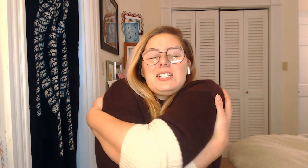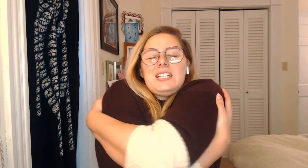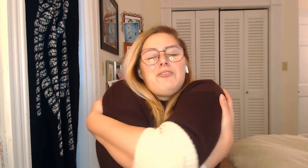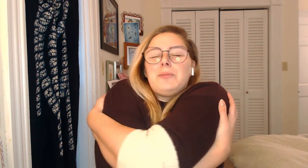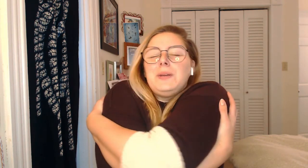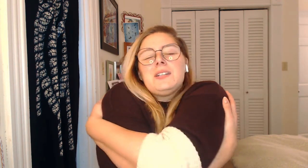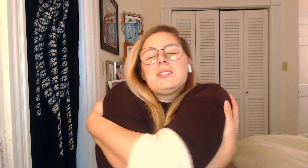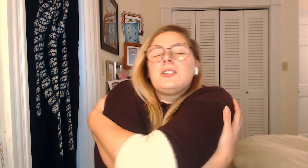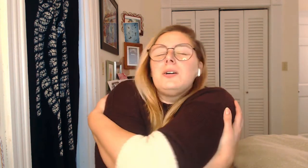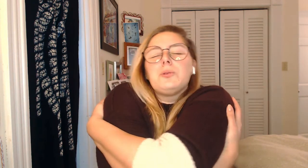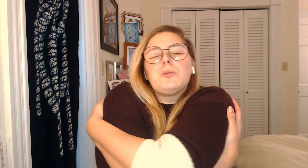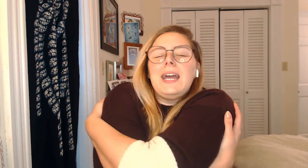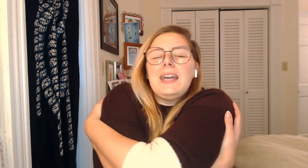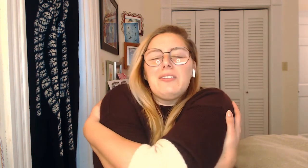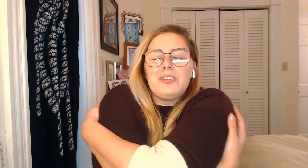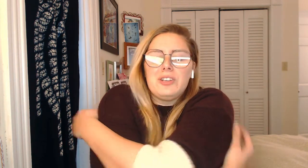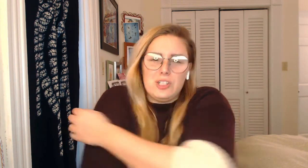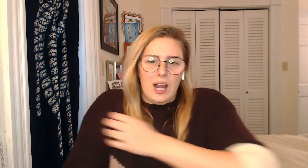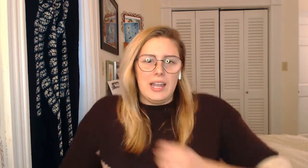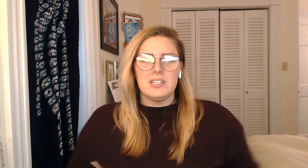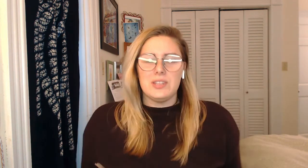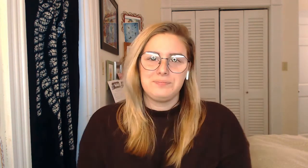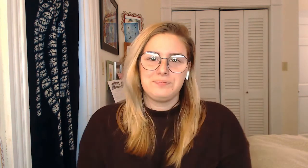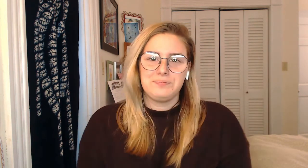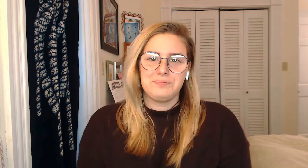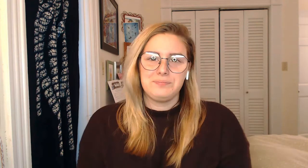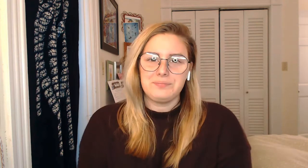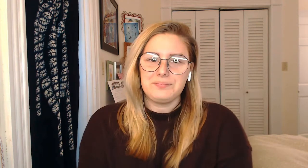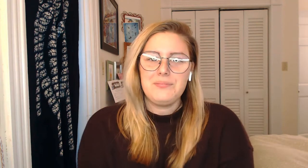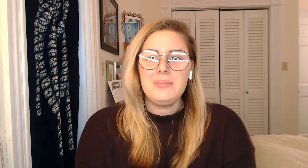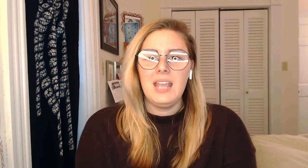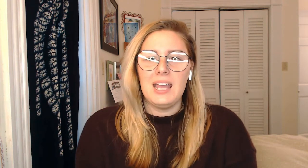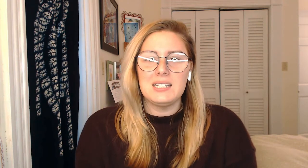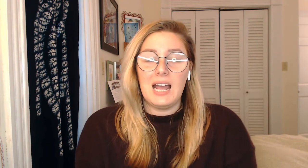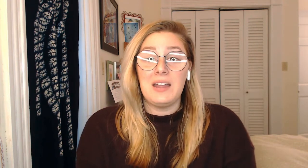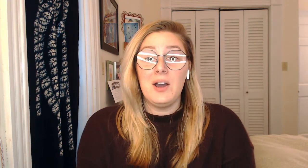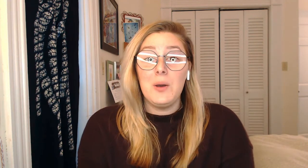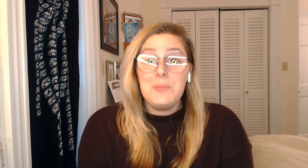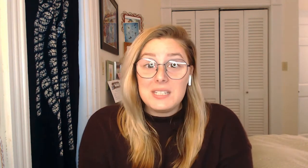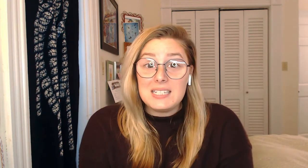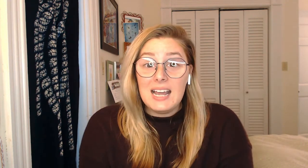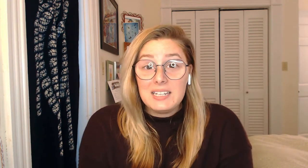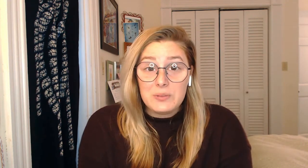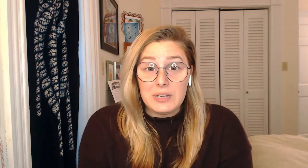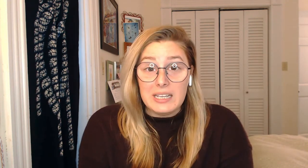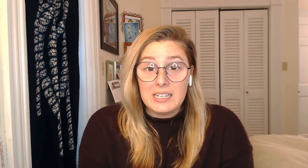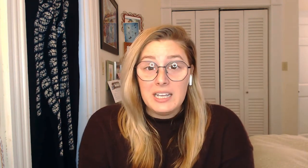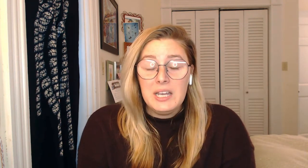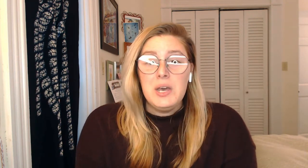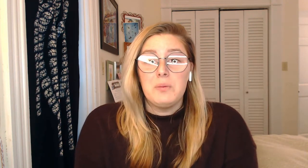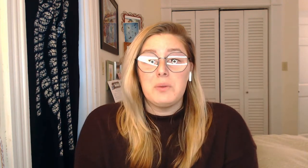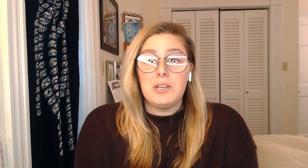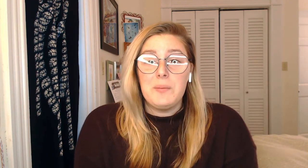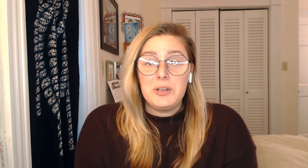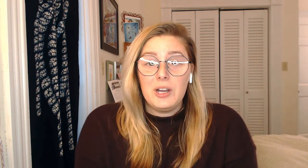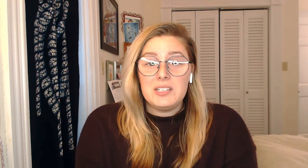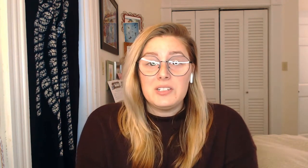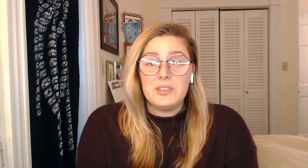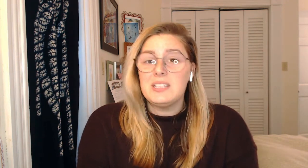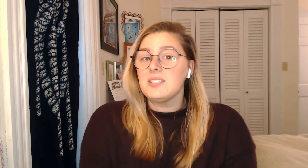for being so brave trying new things. And I hope this next week when you come across new things, if they